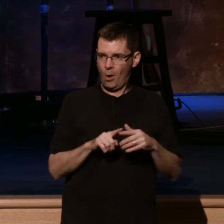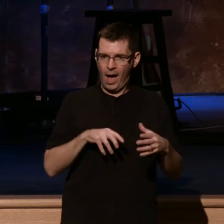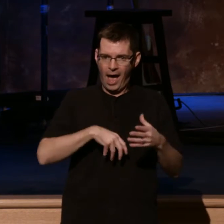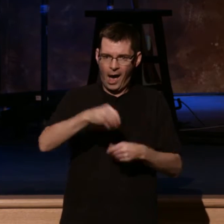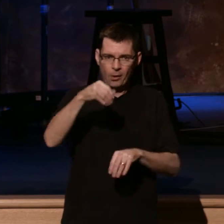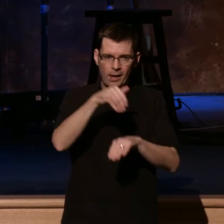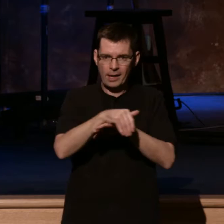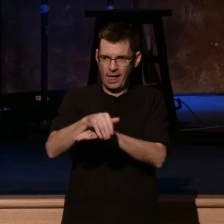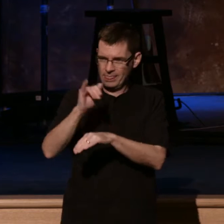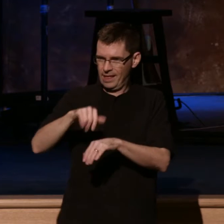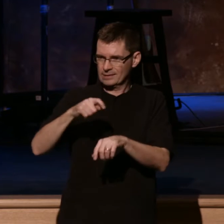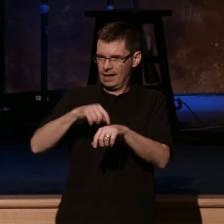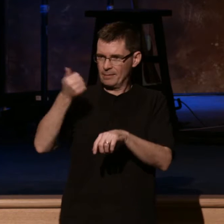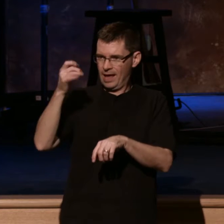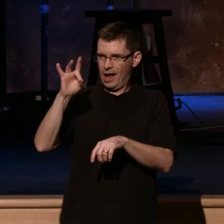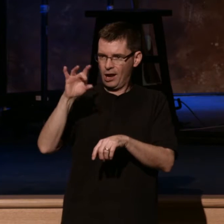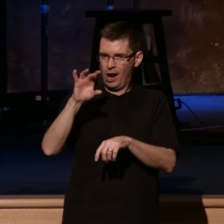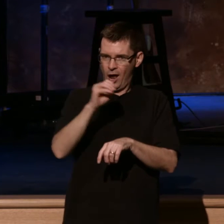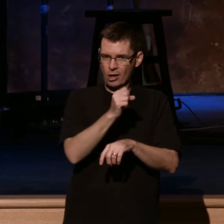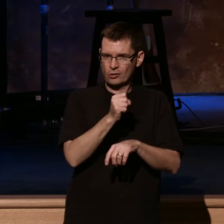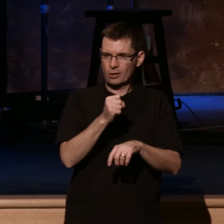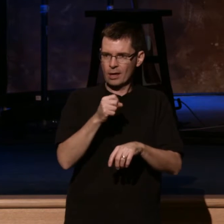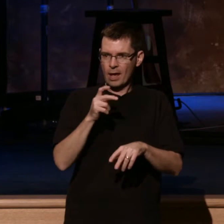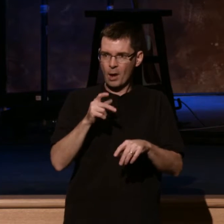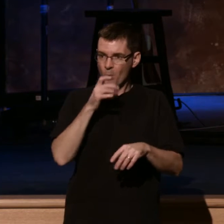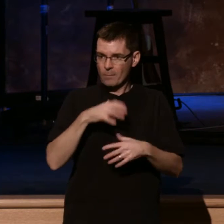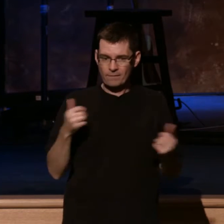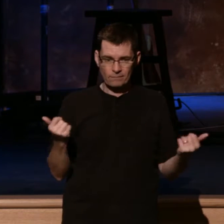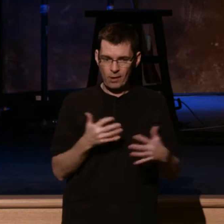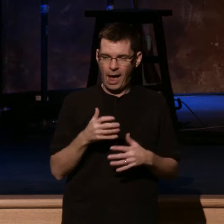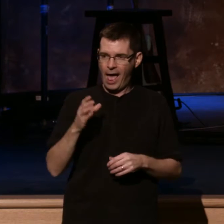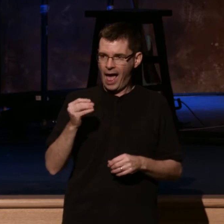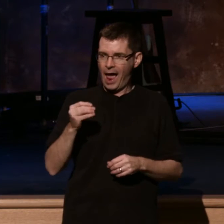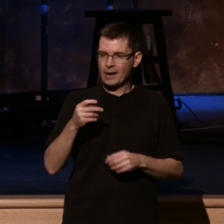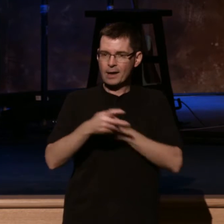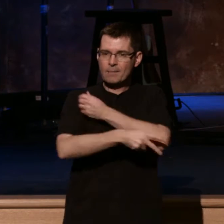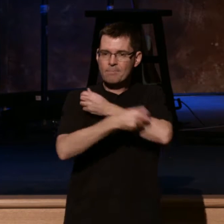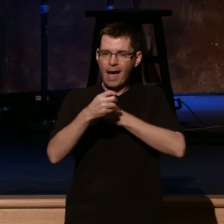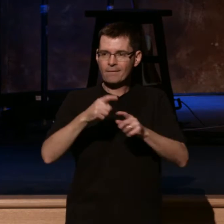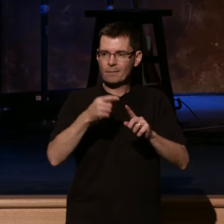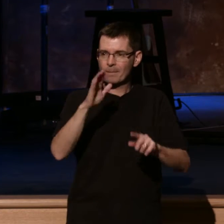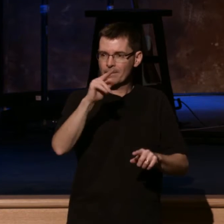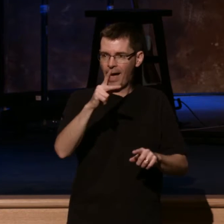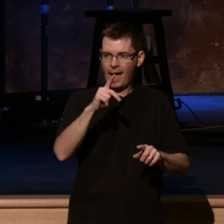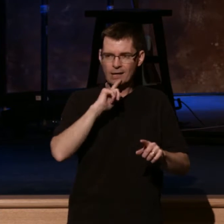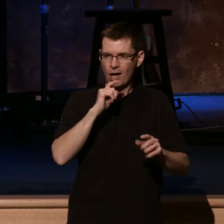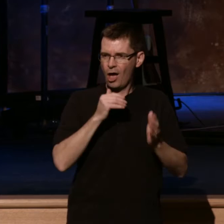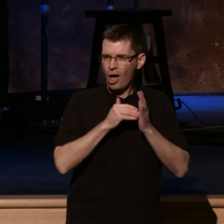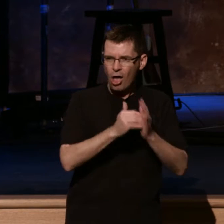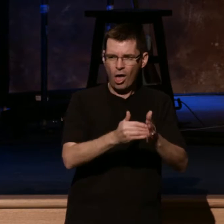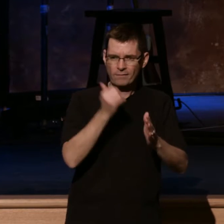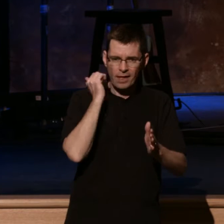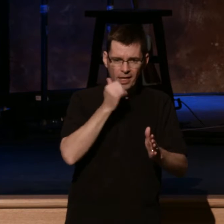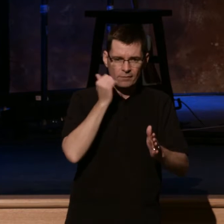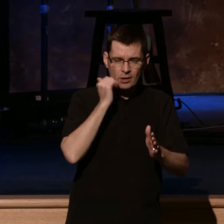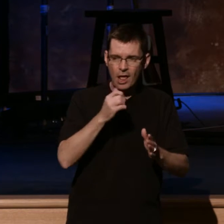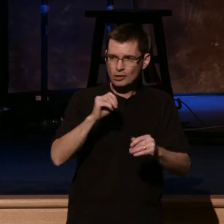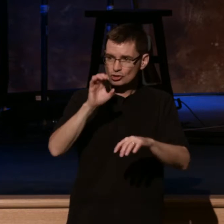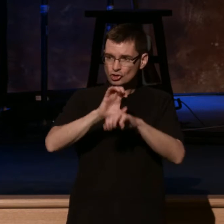being assaulted. Bank robberies were a daily occurrence. And the churches were in rapid decline. In fact, in the United States,